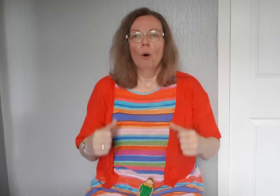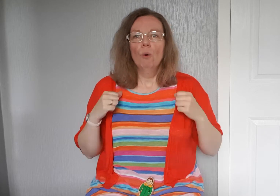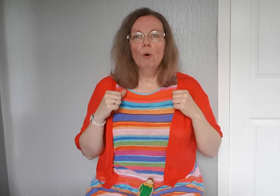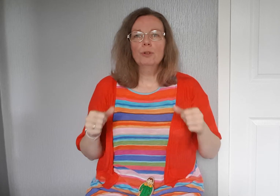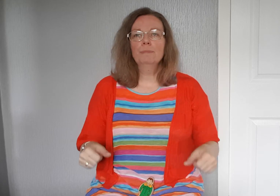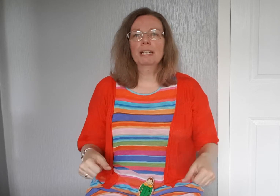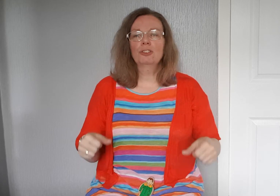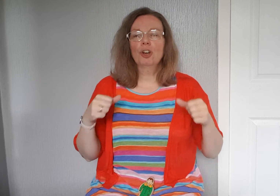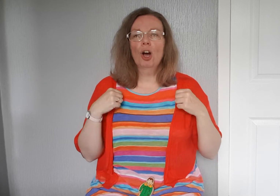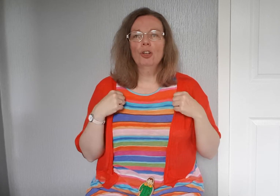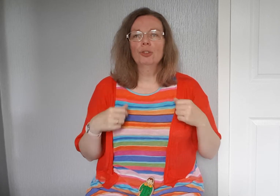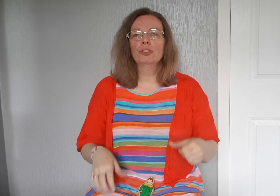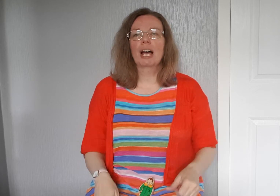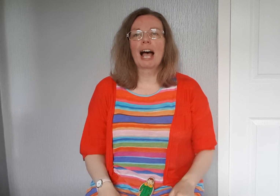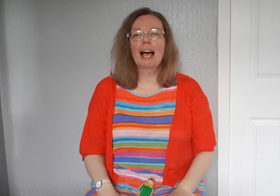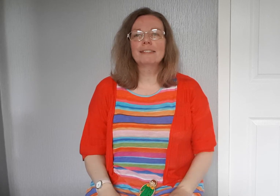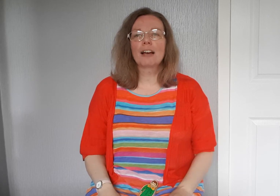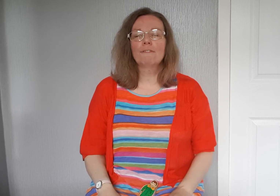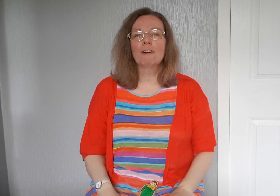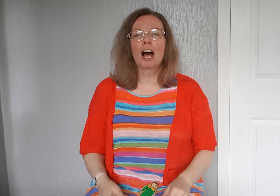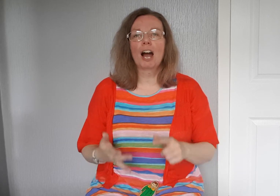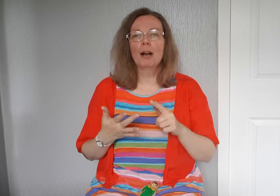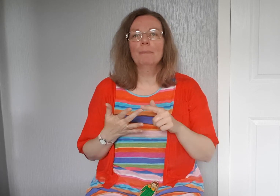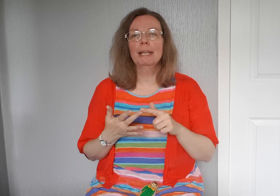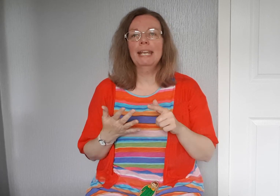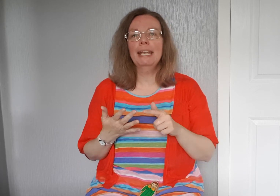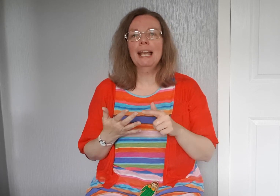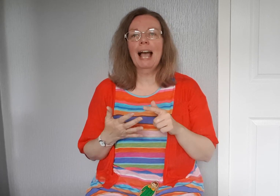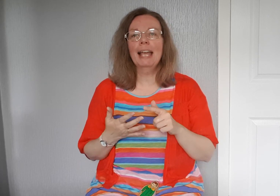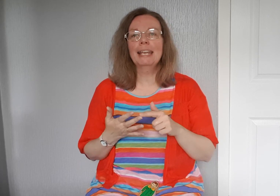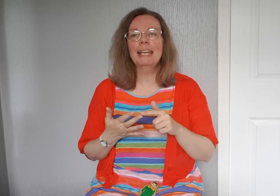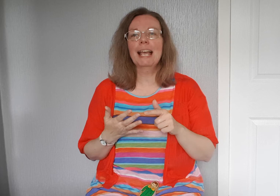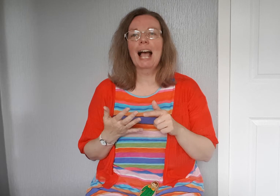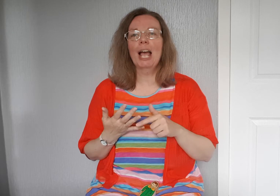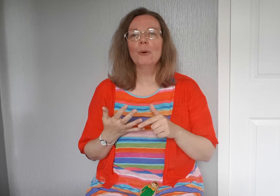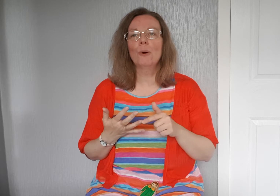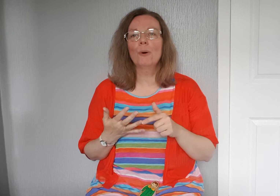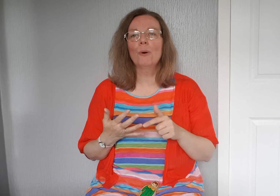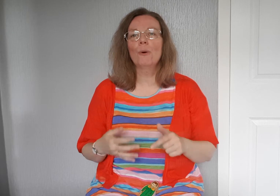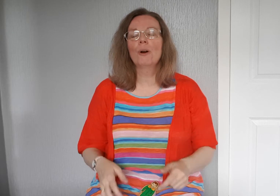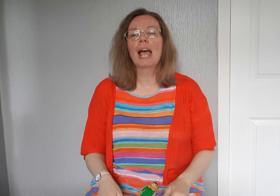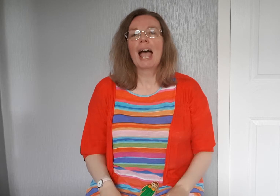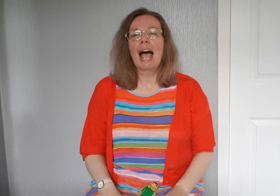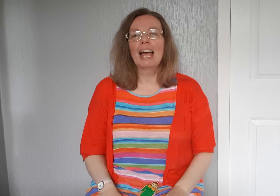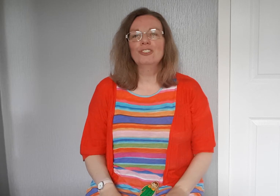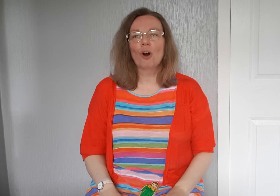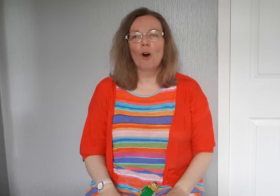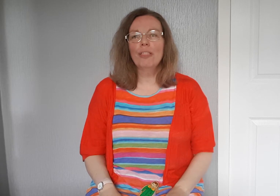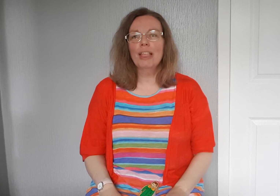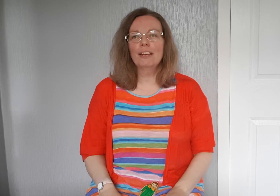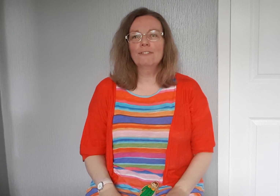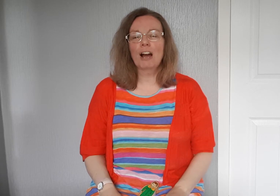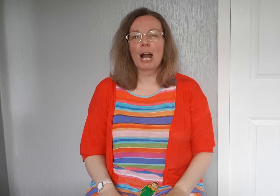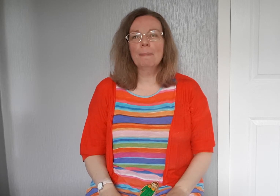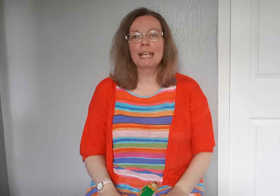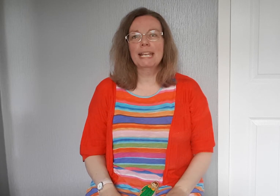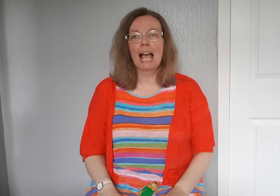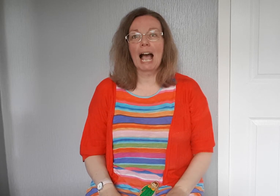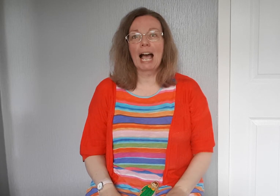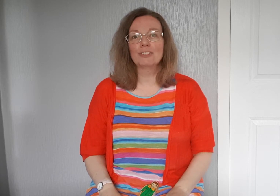Old MacDonald had a farm. E-I-E-I-O. And on that farm he had